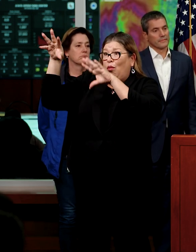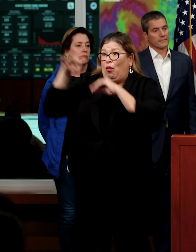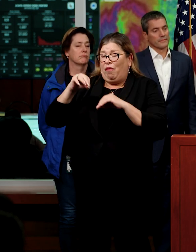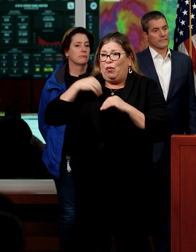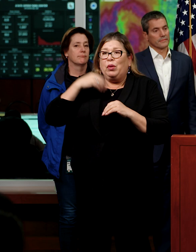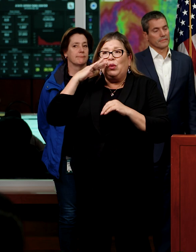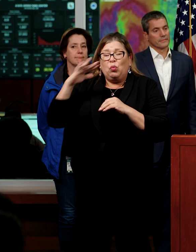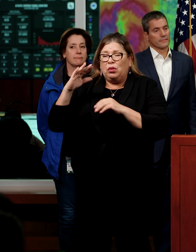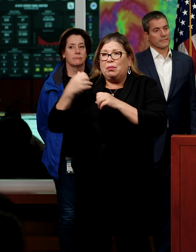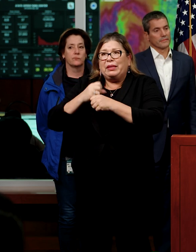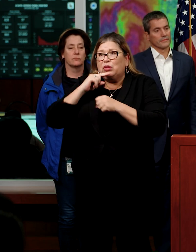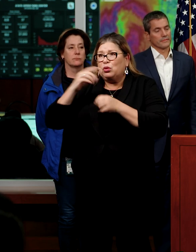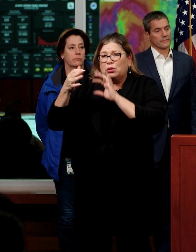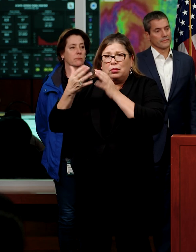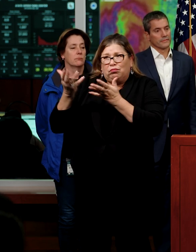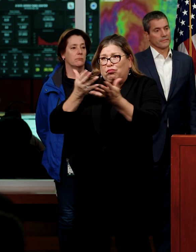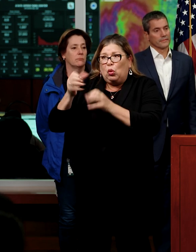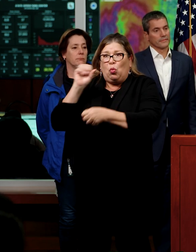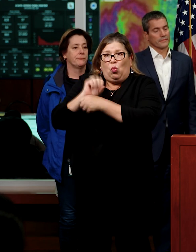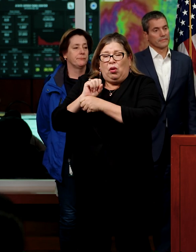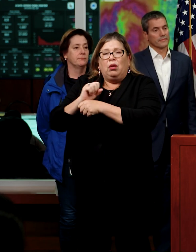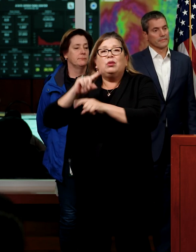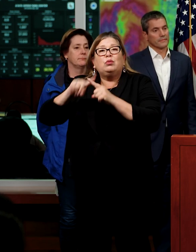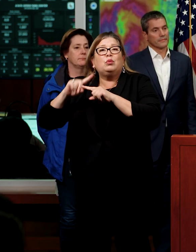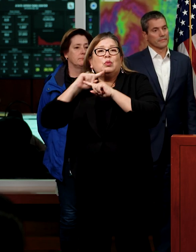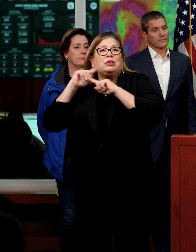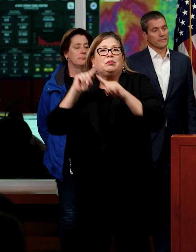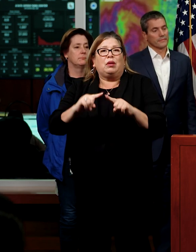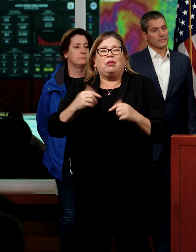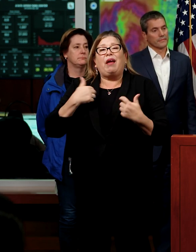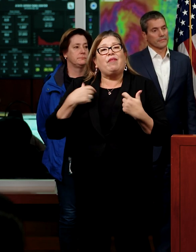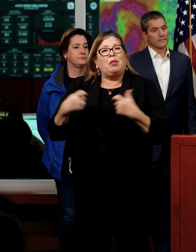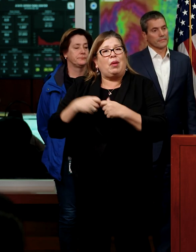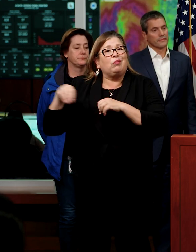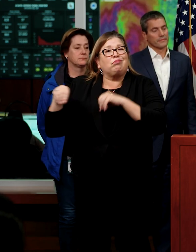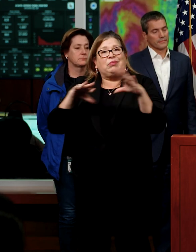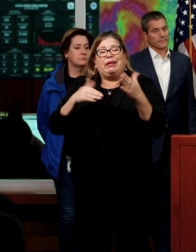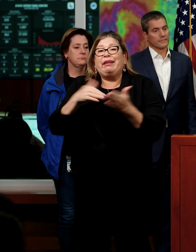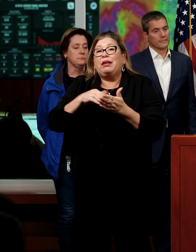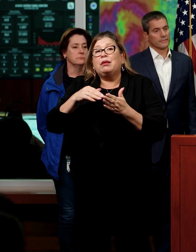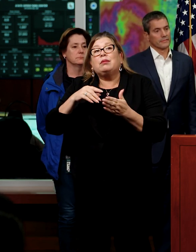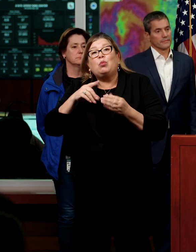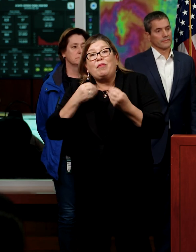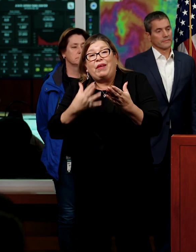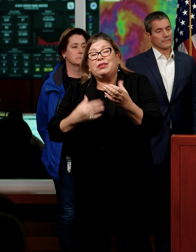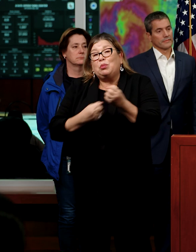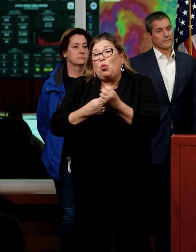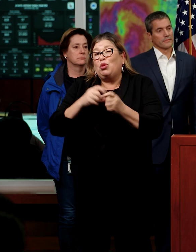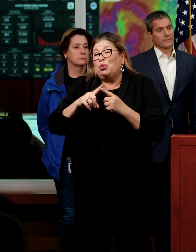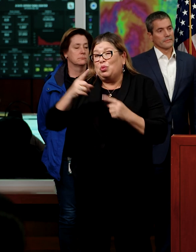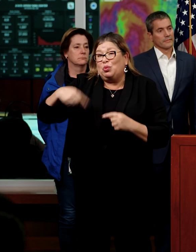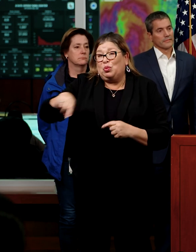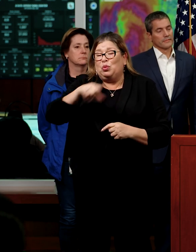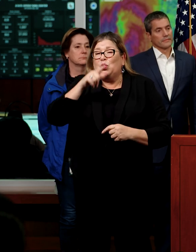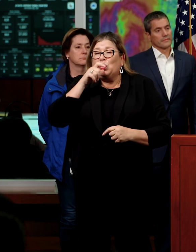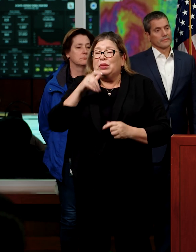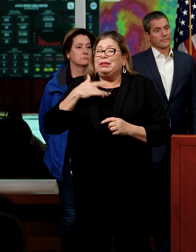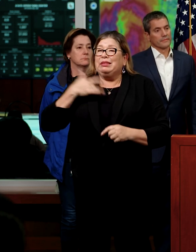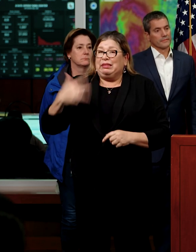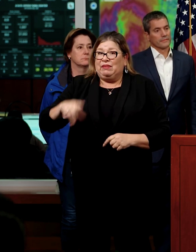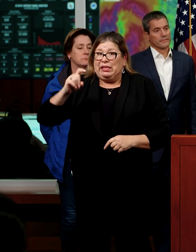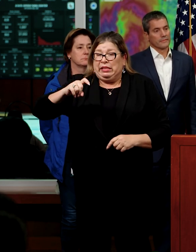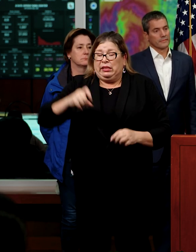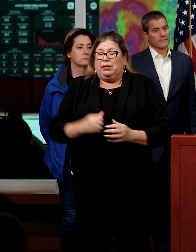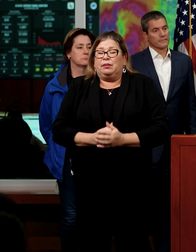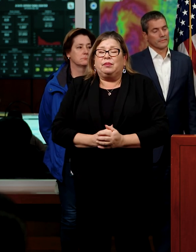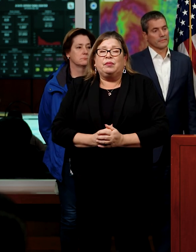and they make sure that they provide the needed support to the most vulnerable. We thank the first responders and